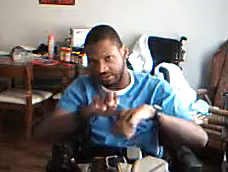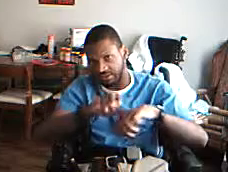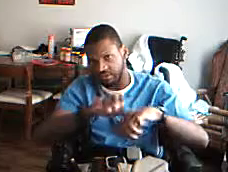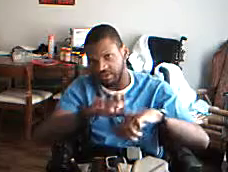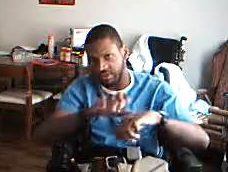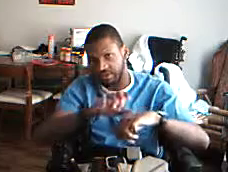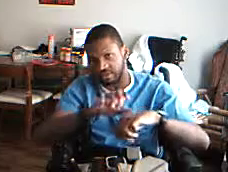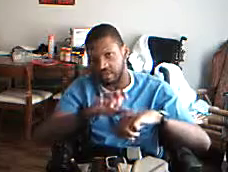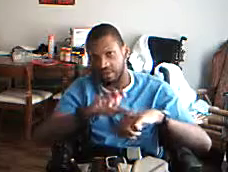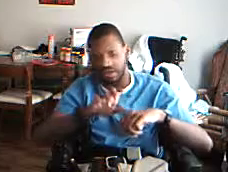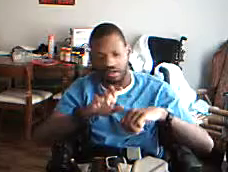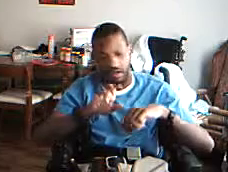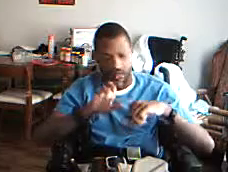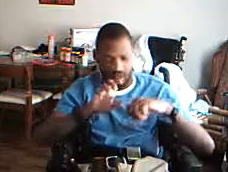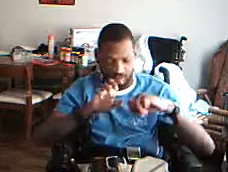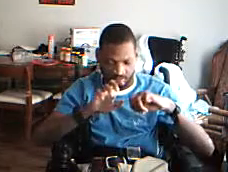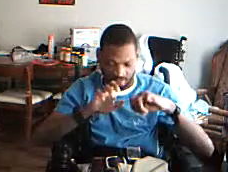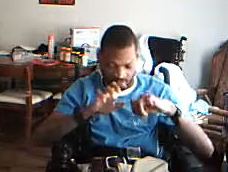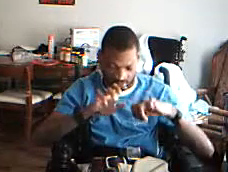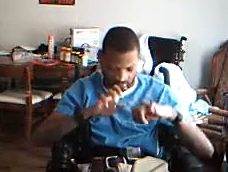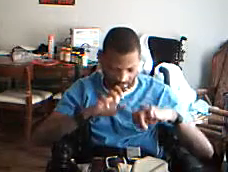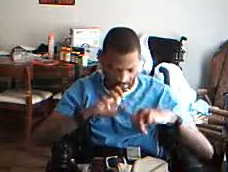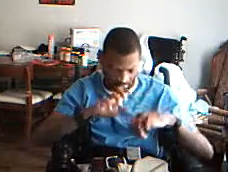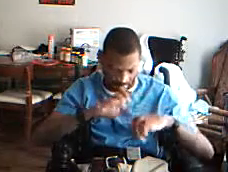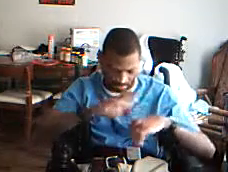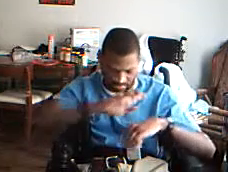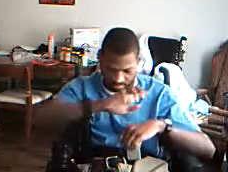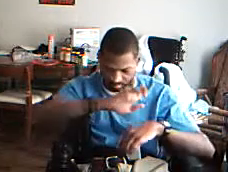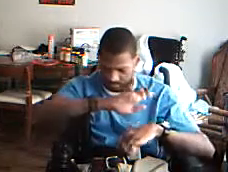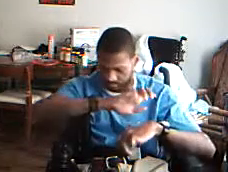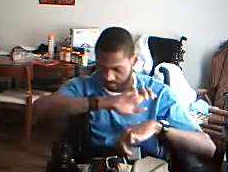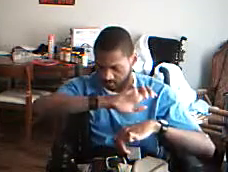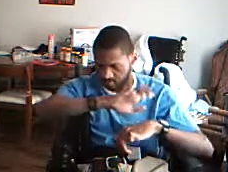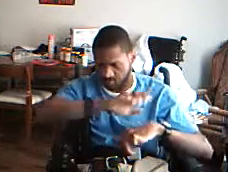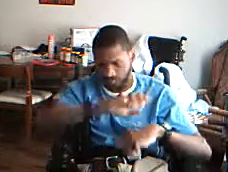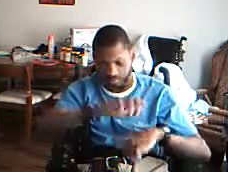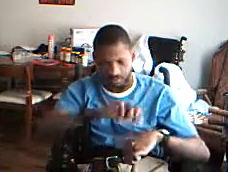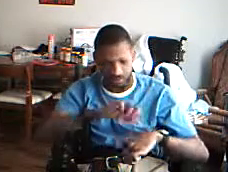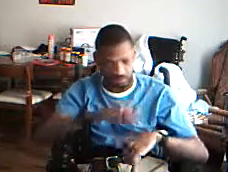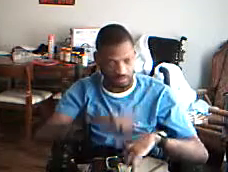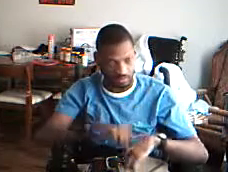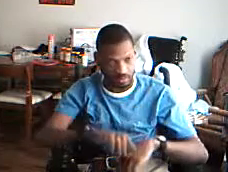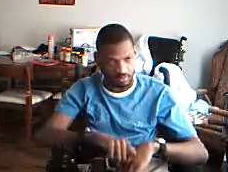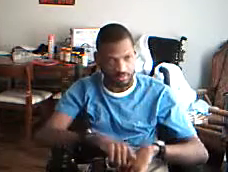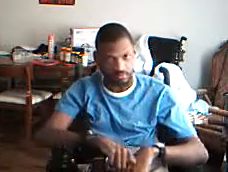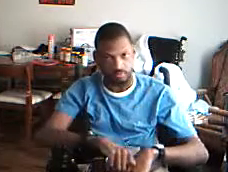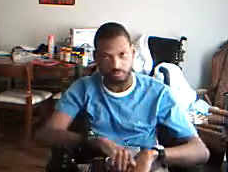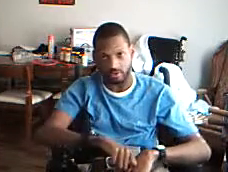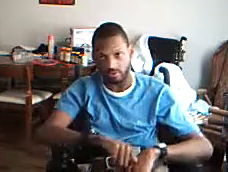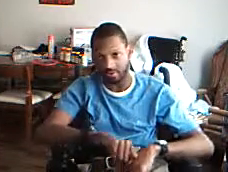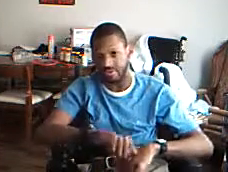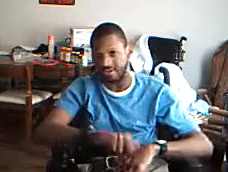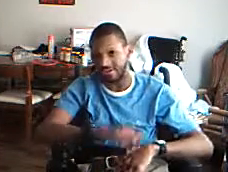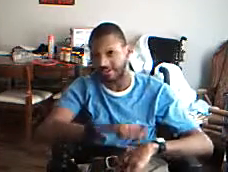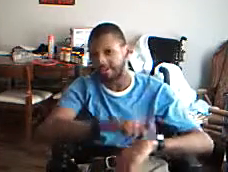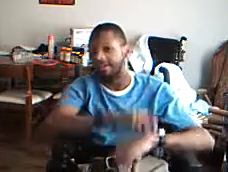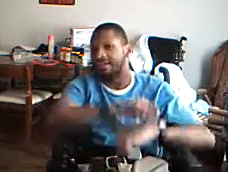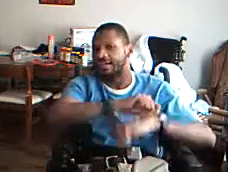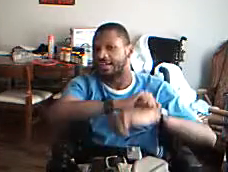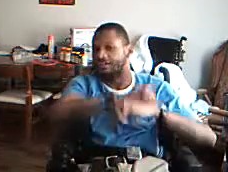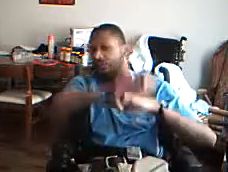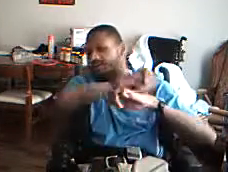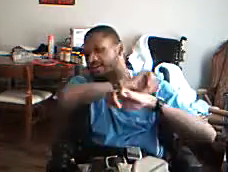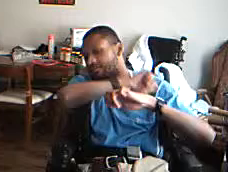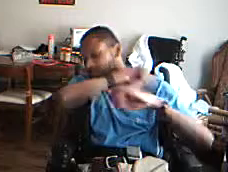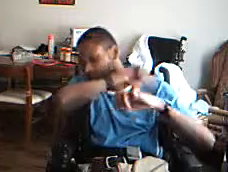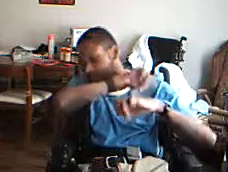response into a defense.